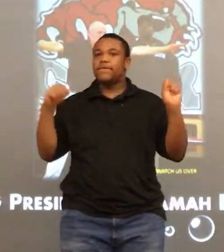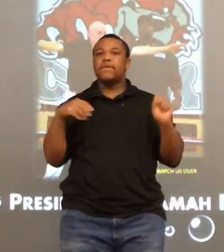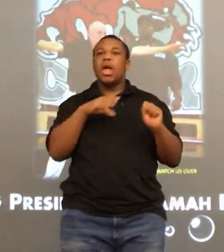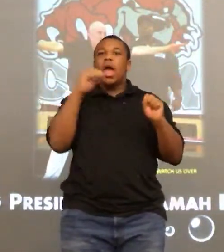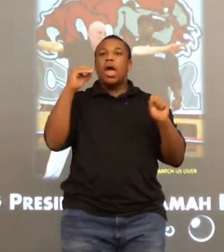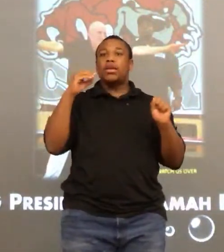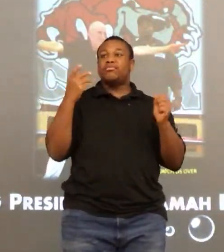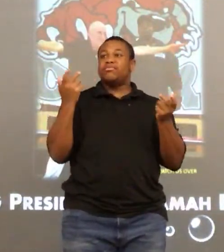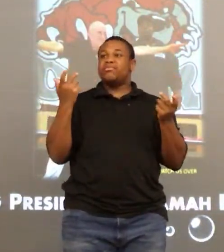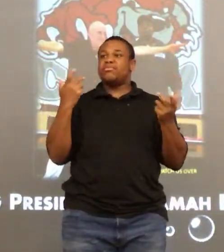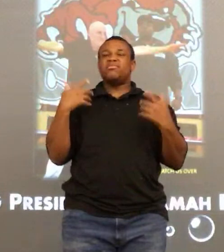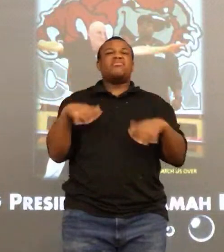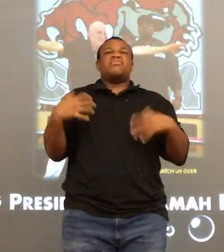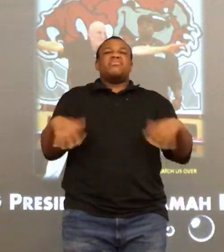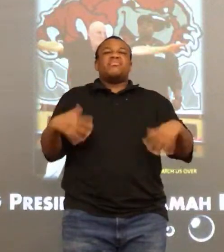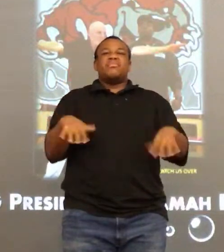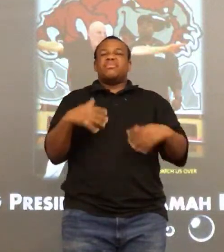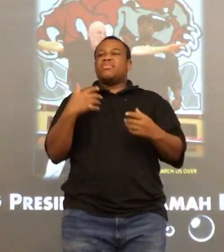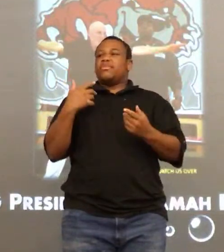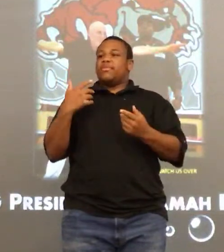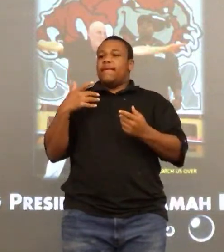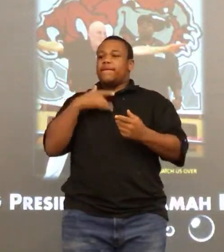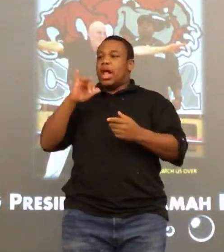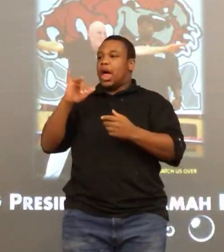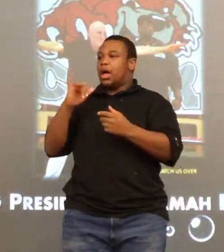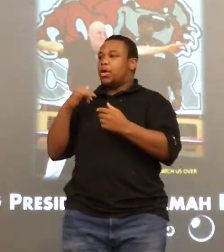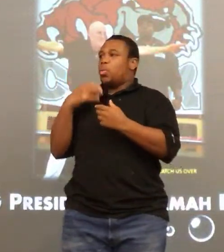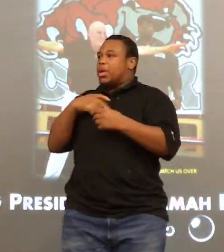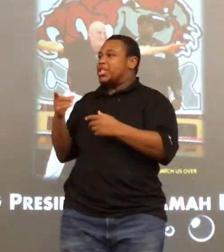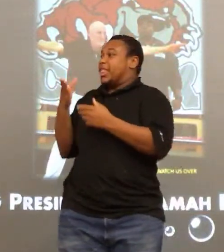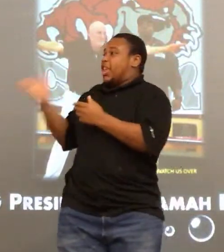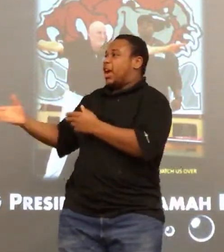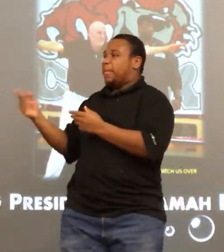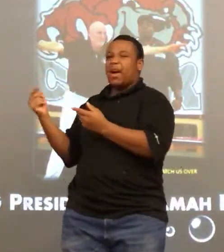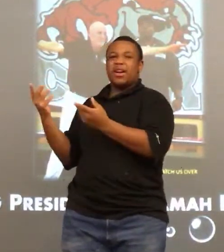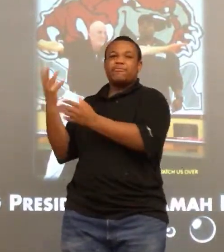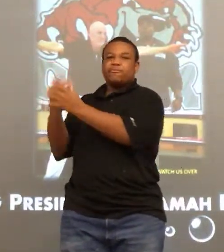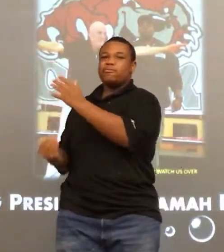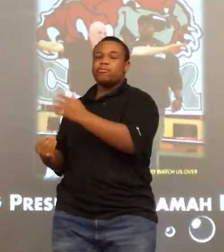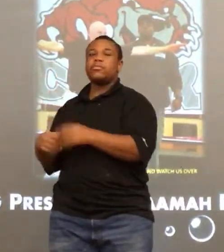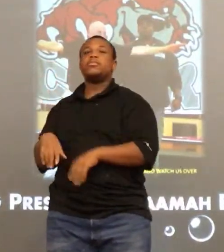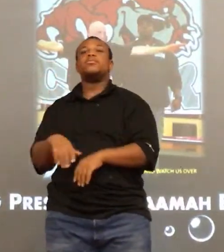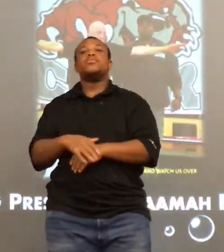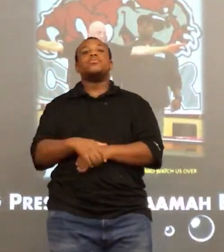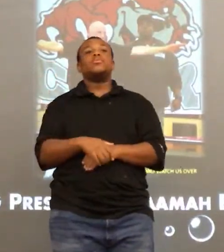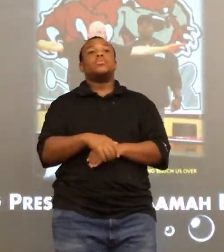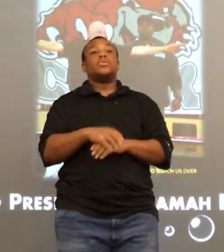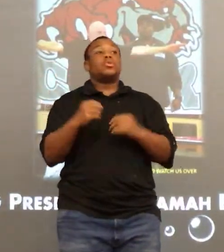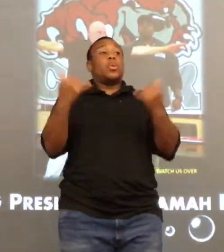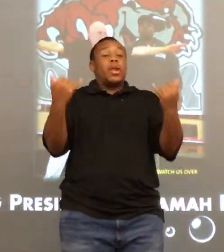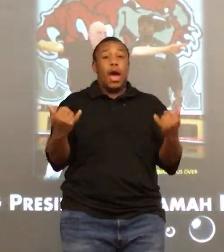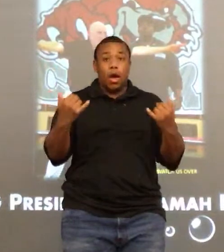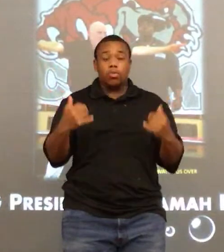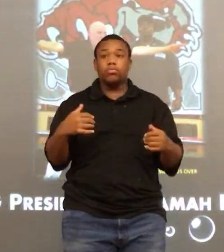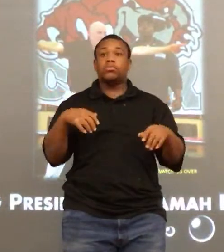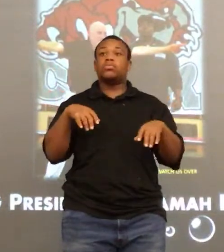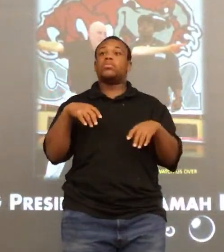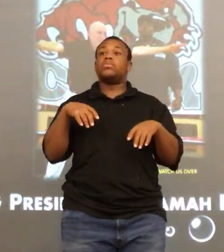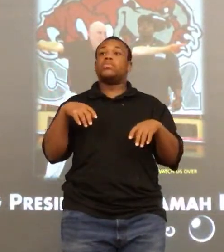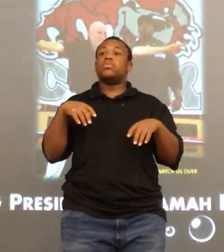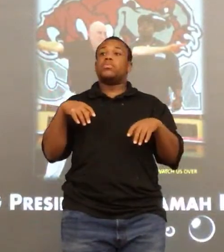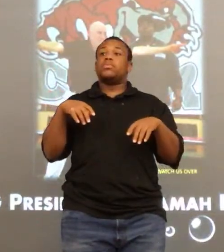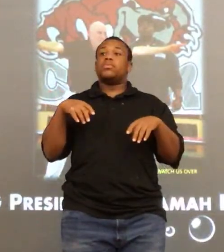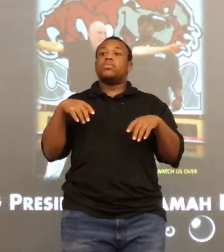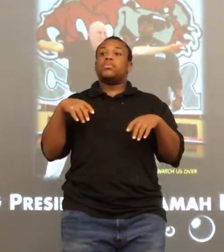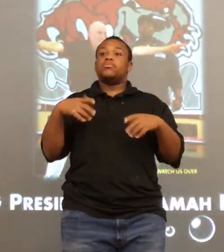He was always making sure that we were all safe here. That was his number one concern. And now we still wish he was around, but he's